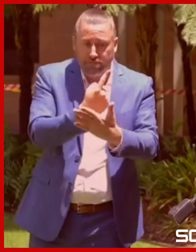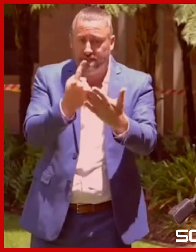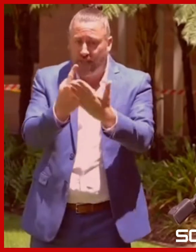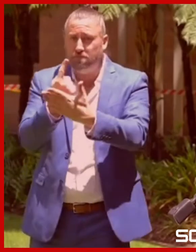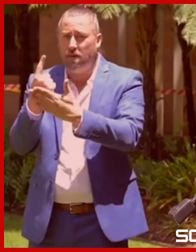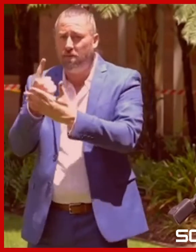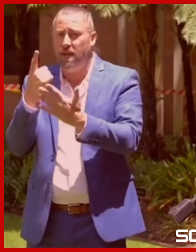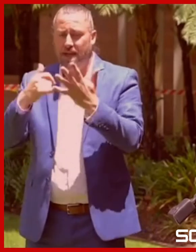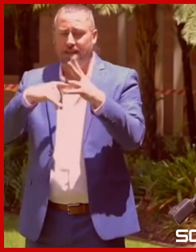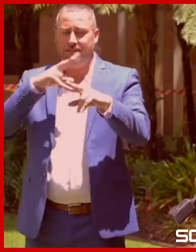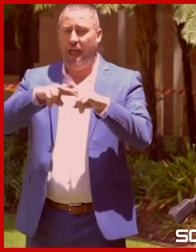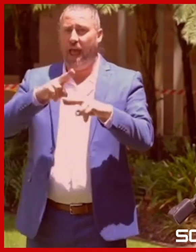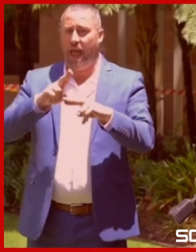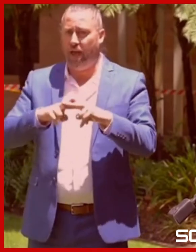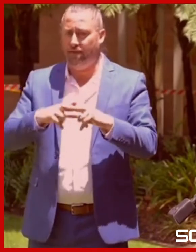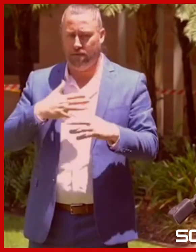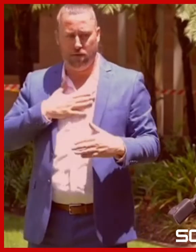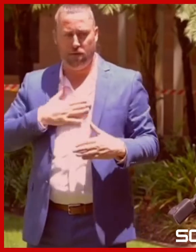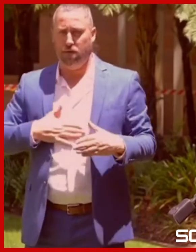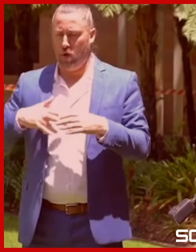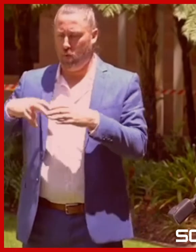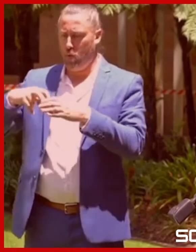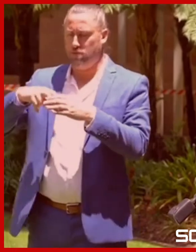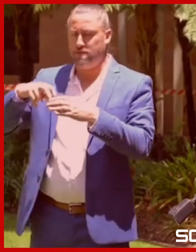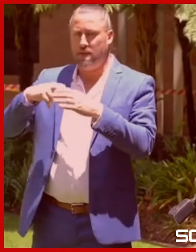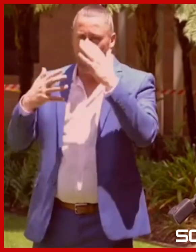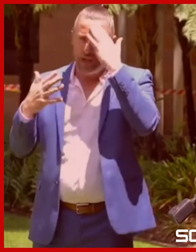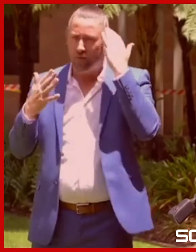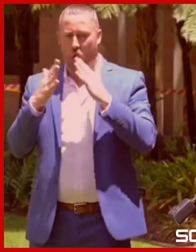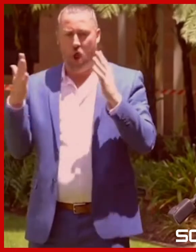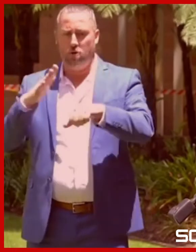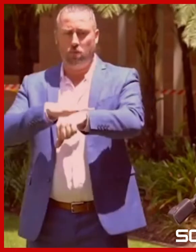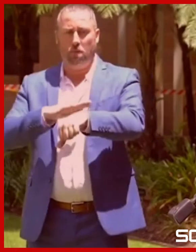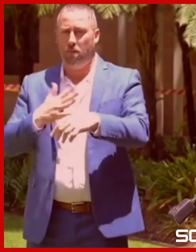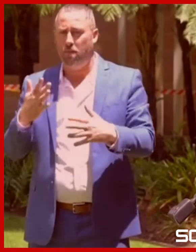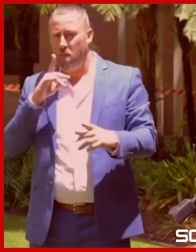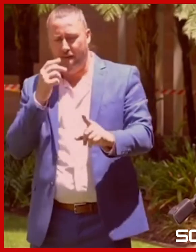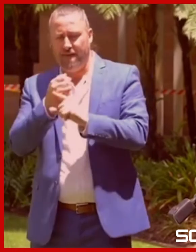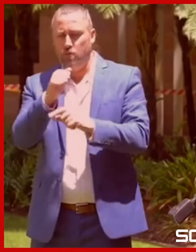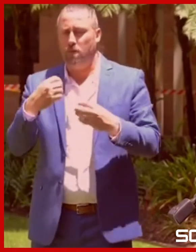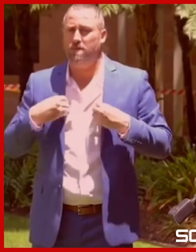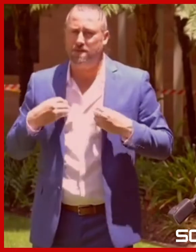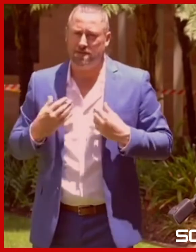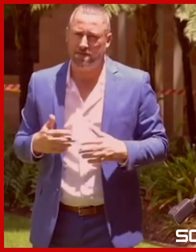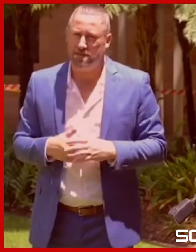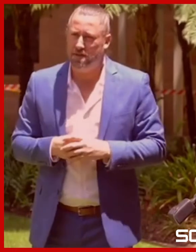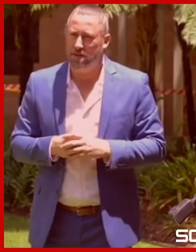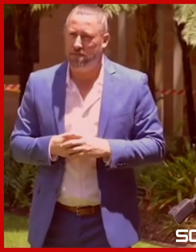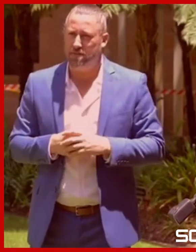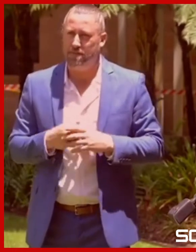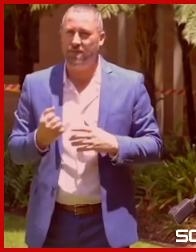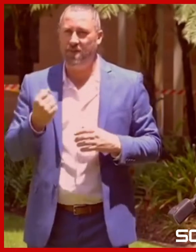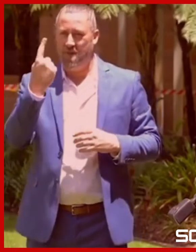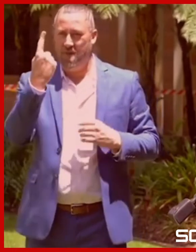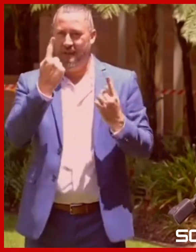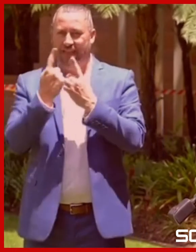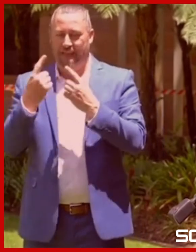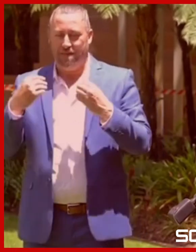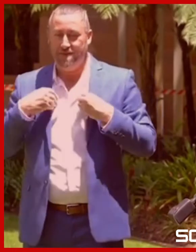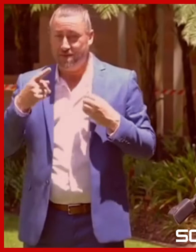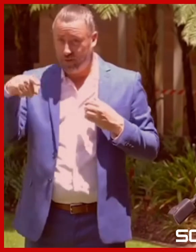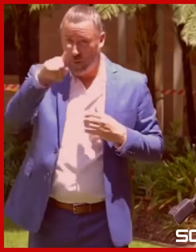having to quarantine for lengthy periods of time and that will impact on the business. There is one thing businesses can do